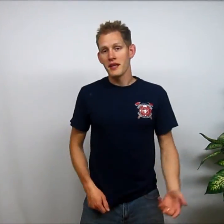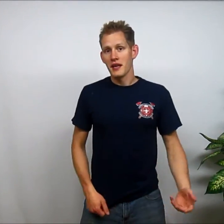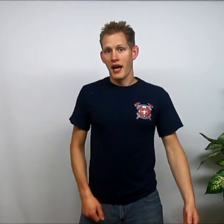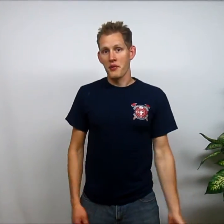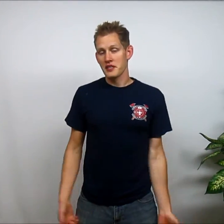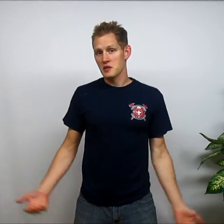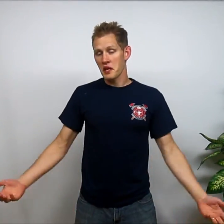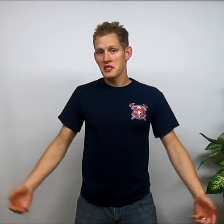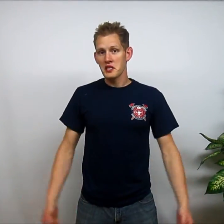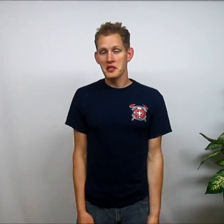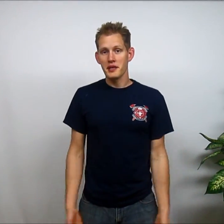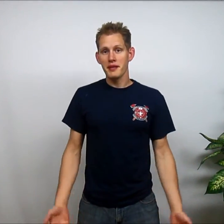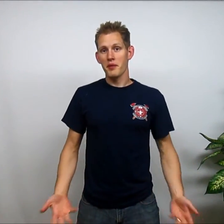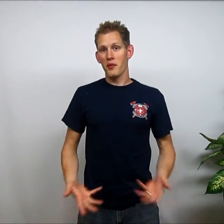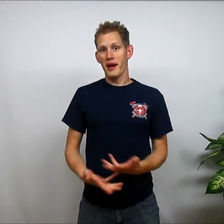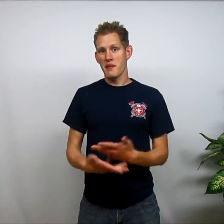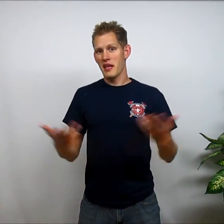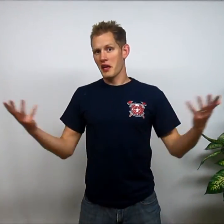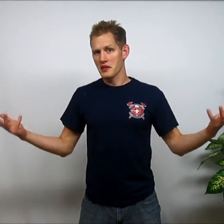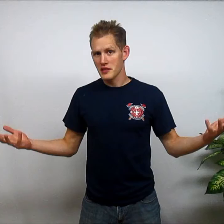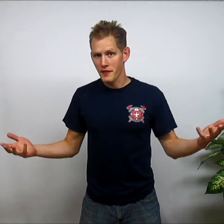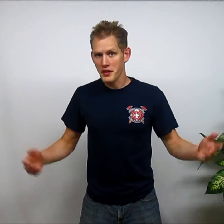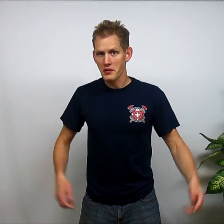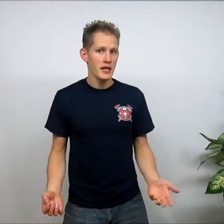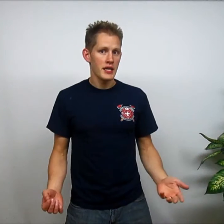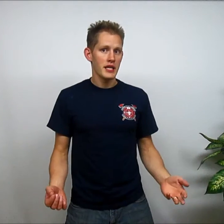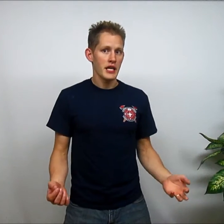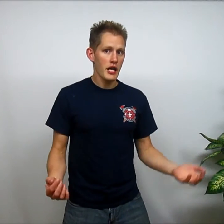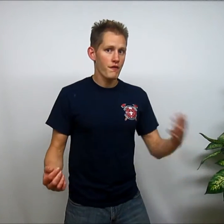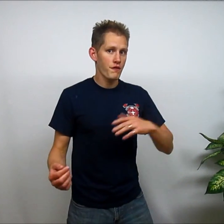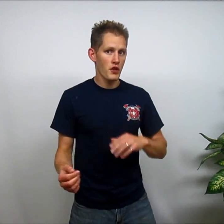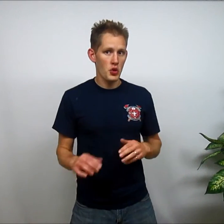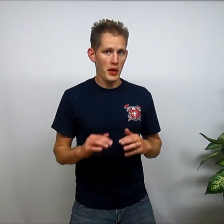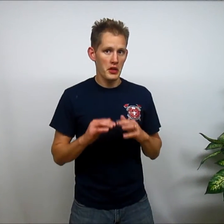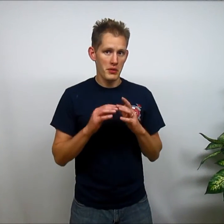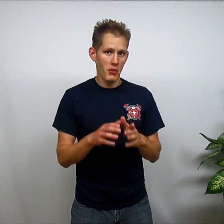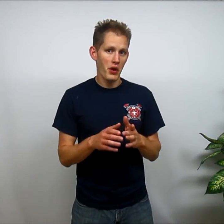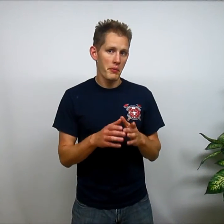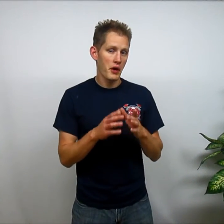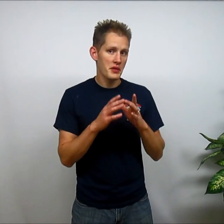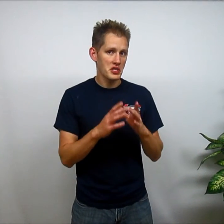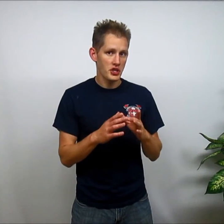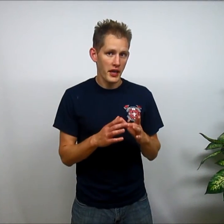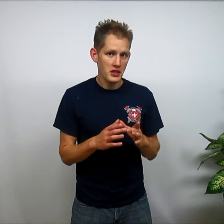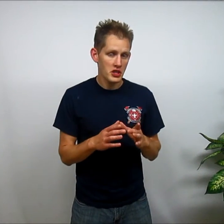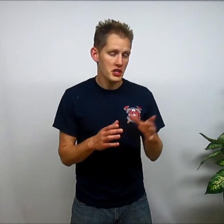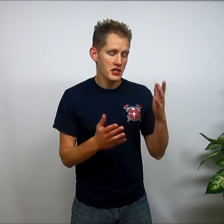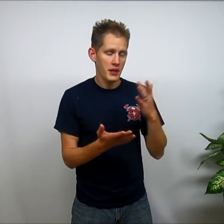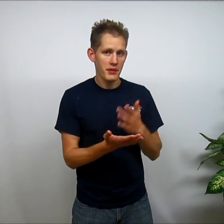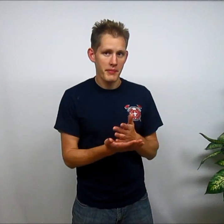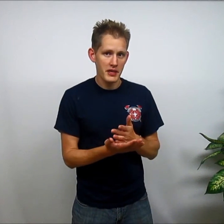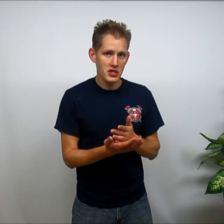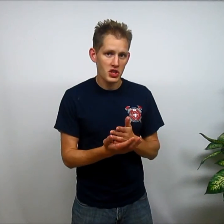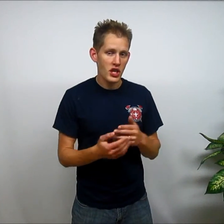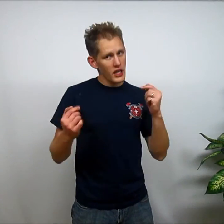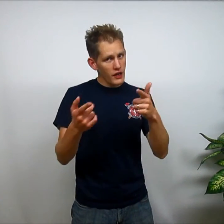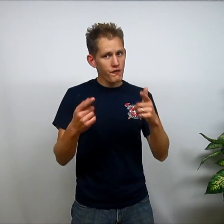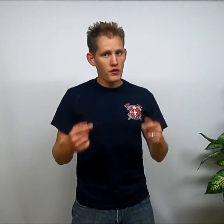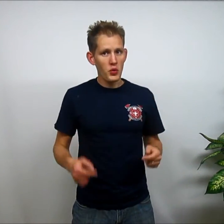I would explain to you a little bit about why I'm making all these videos. If you want to learn more about this challenge, send me a message. If you